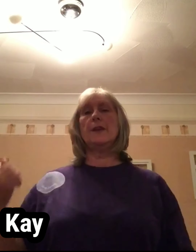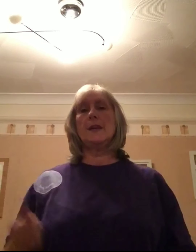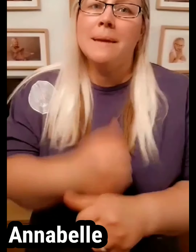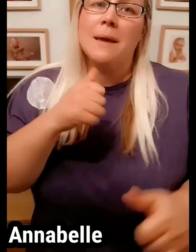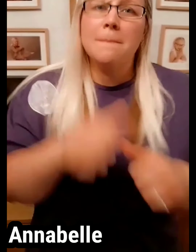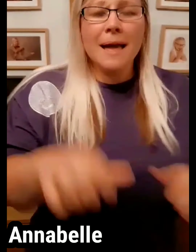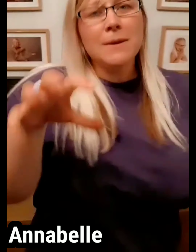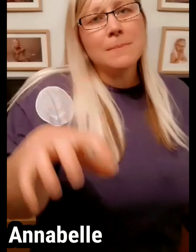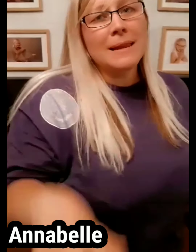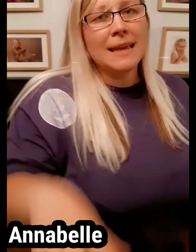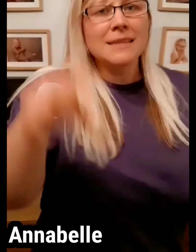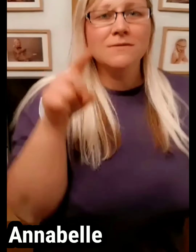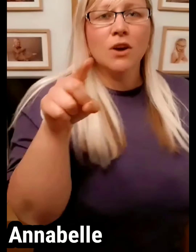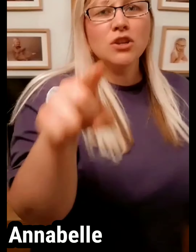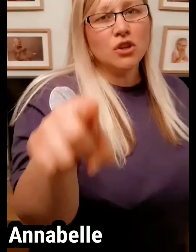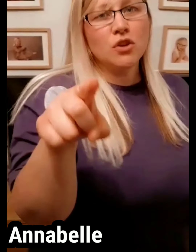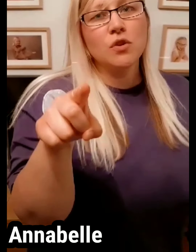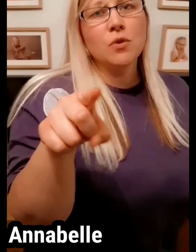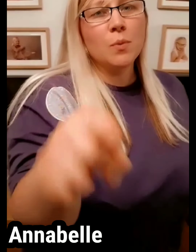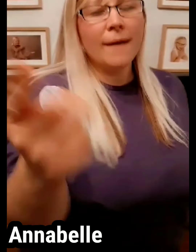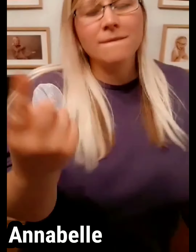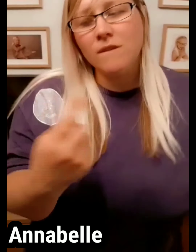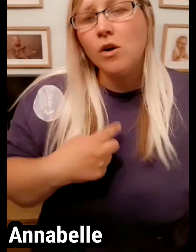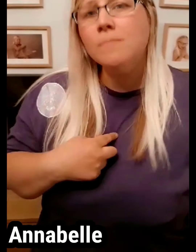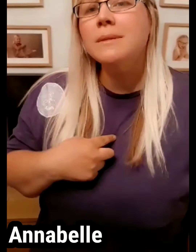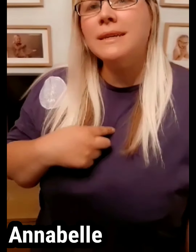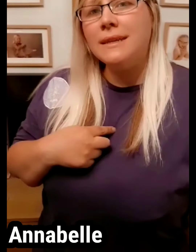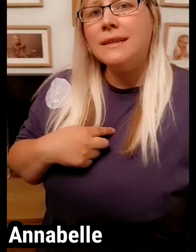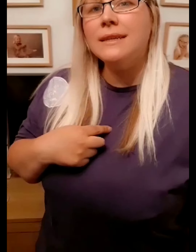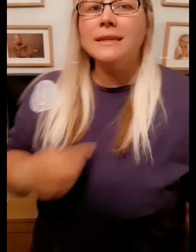living Make a better place for you and for me